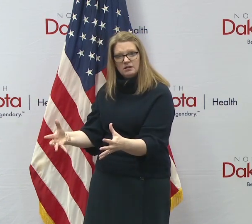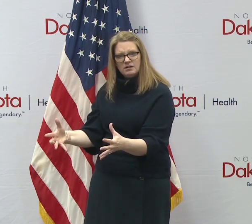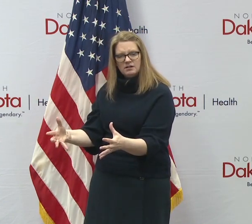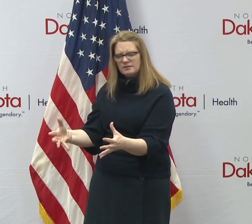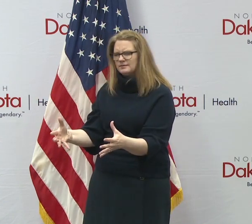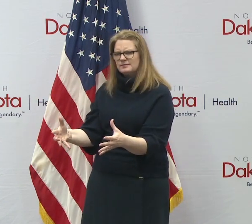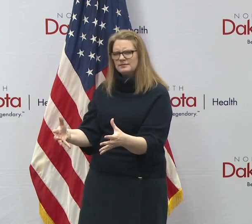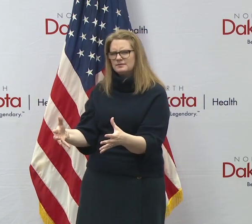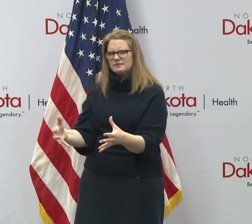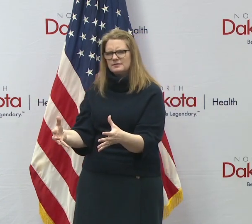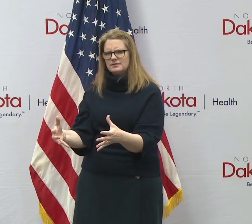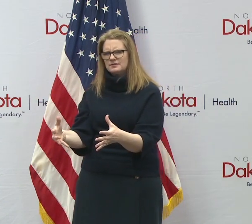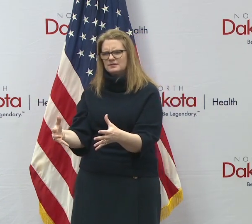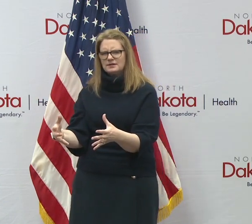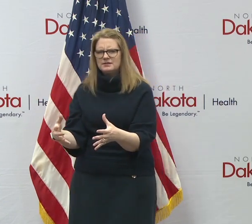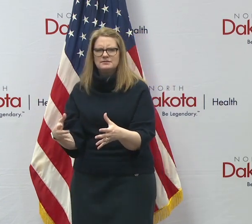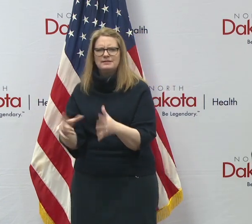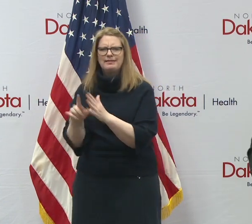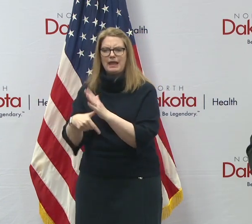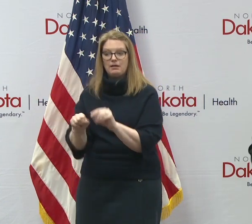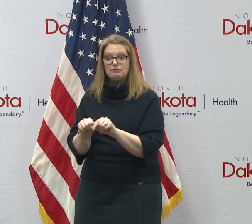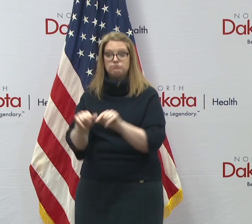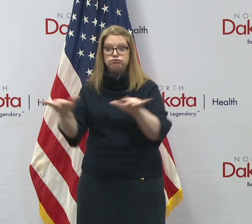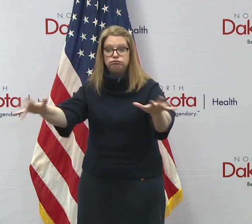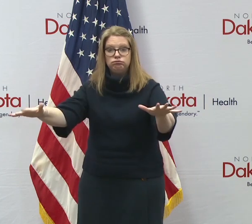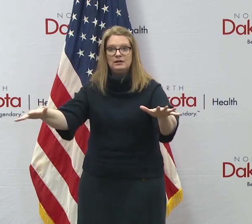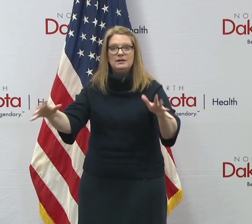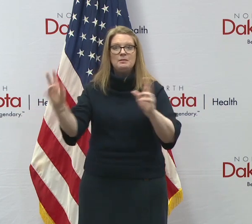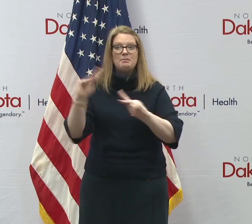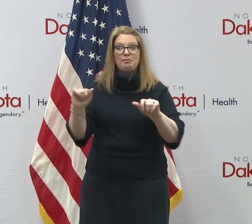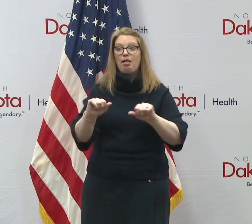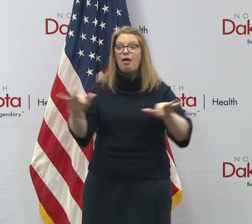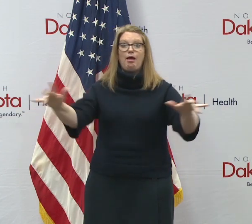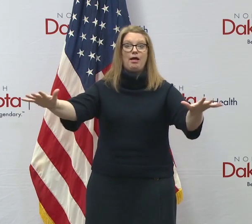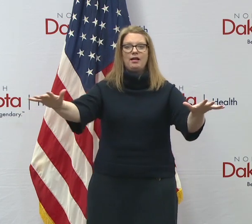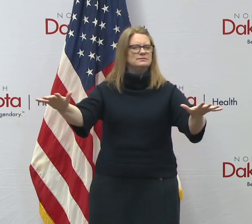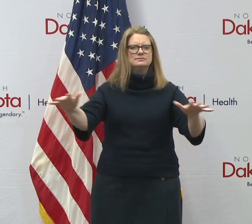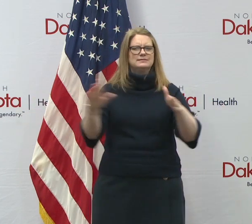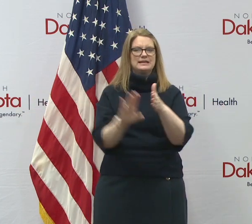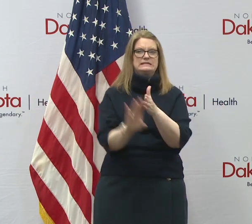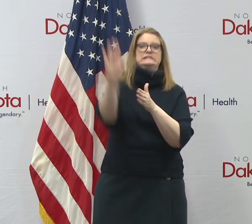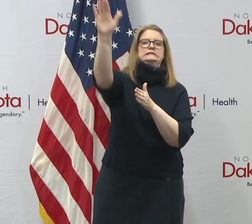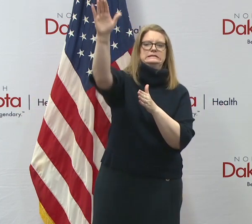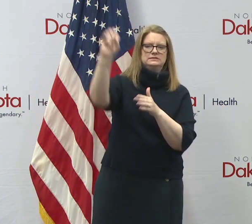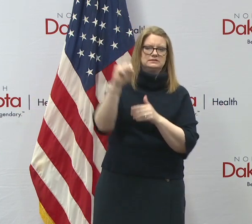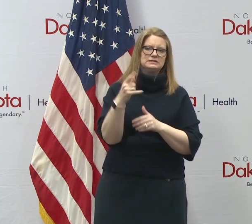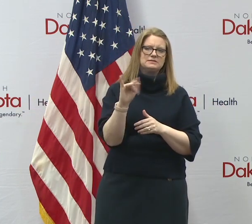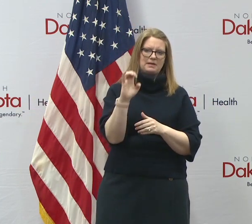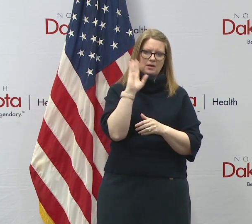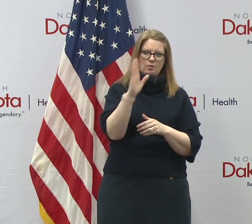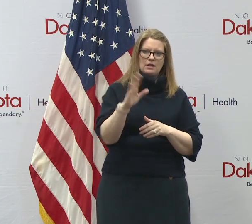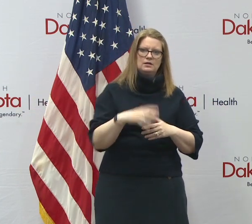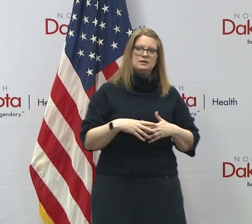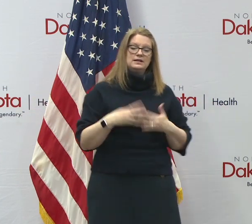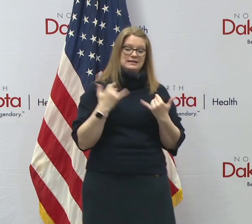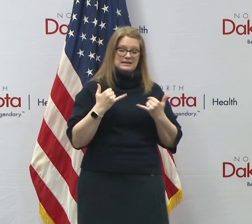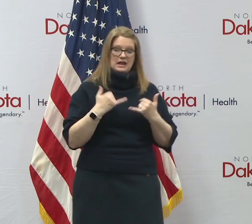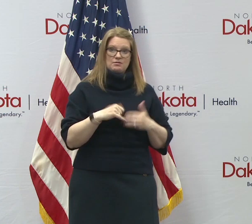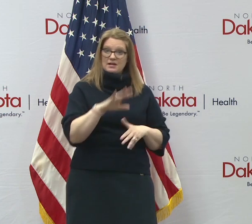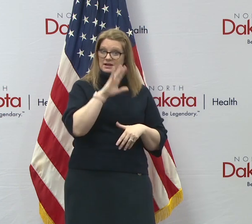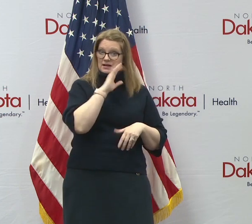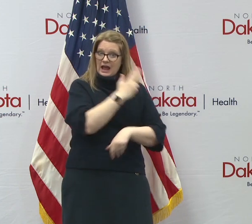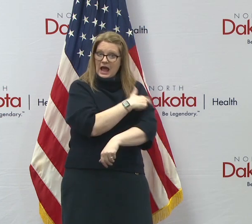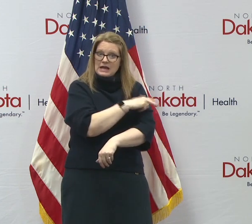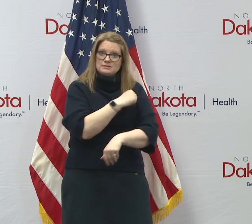spike. So we're trying to manage, uh, something that right now there's not a cure to. And, and one of the key indicators is hospital capacity. And in that, we're in great